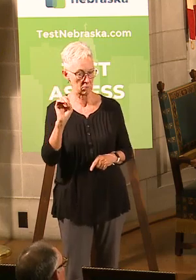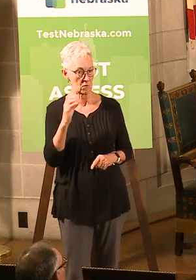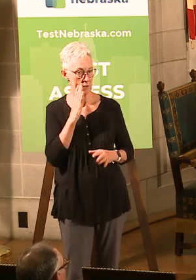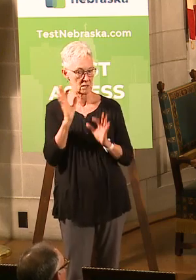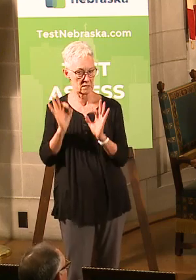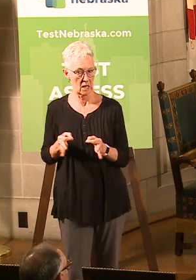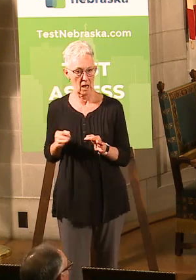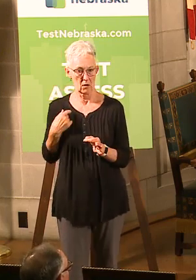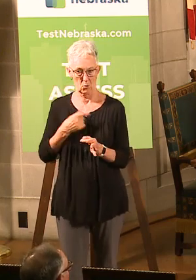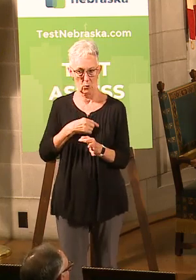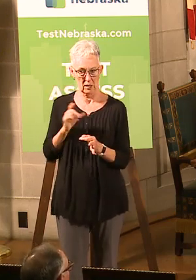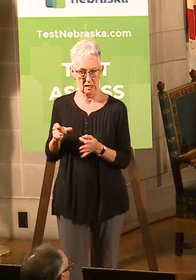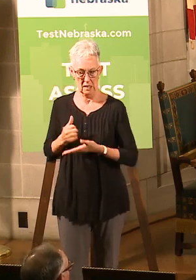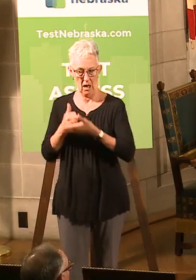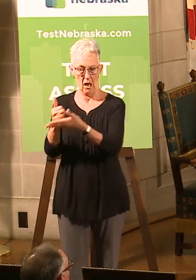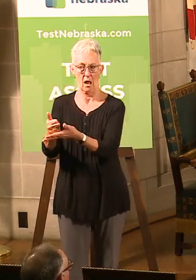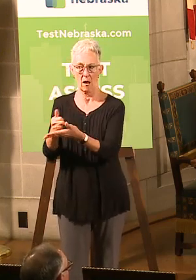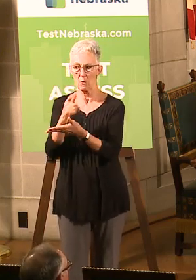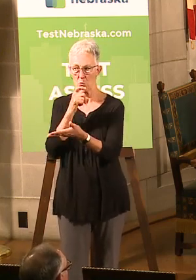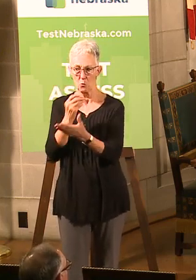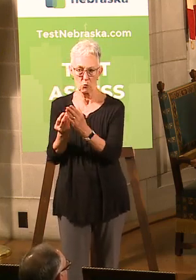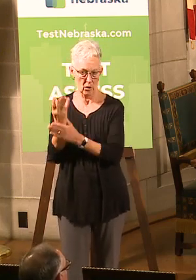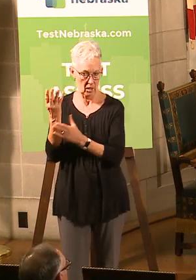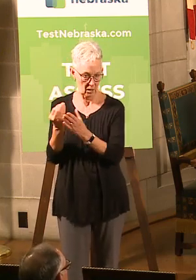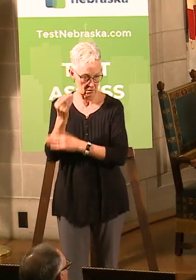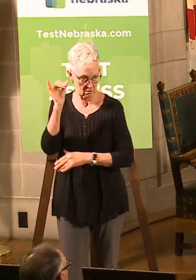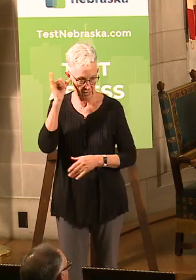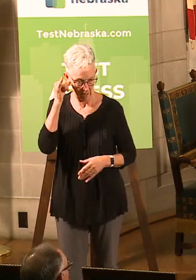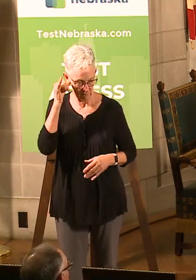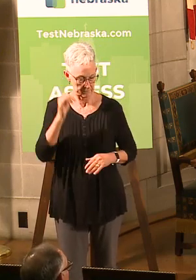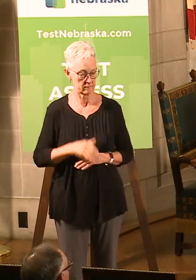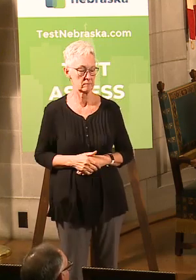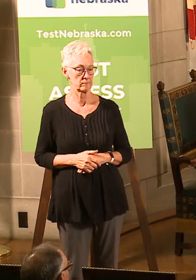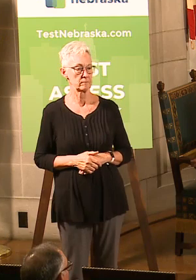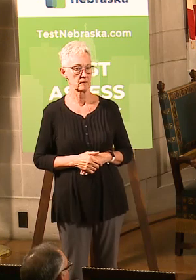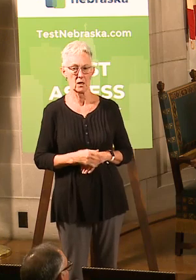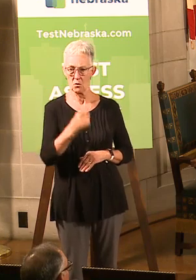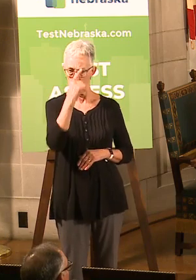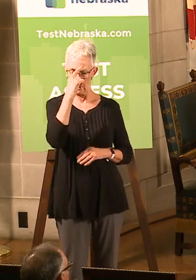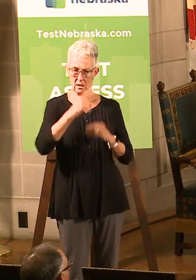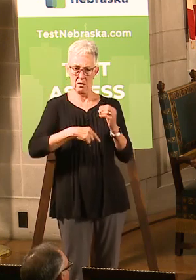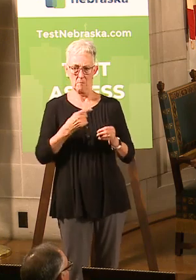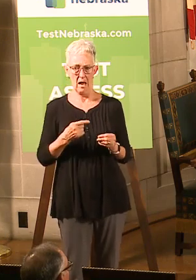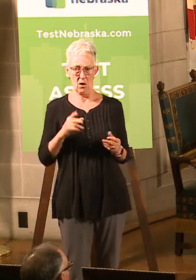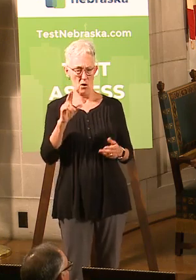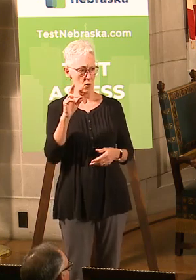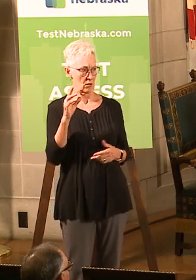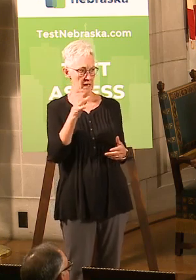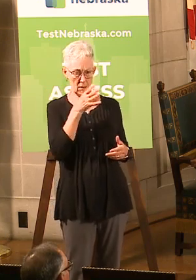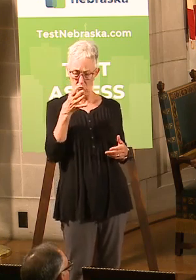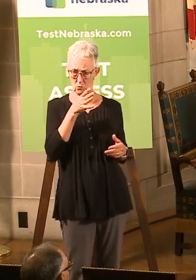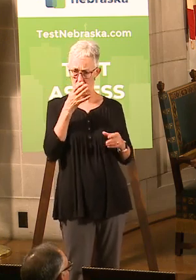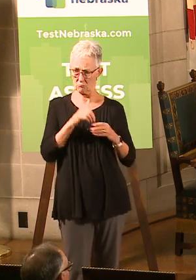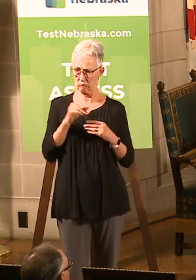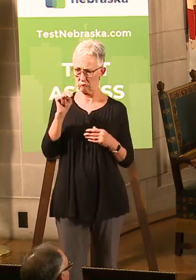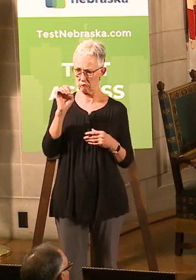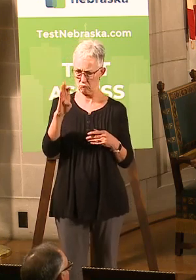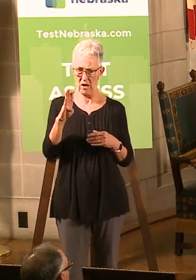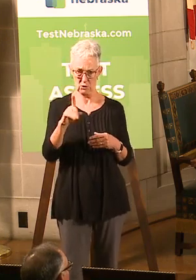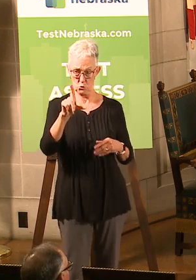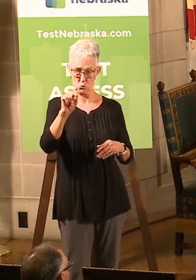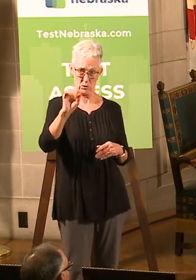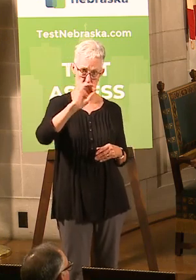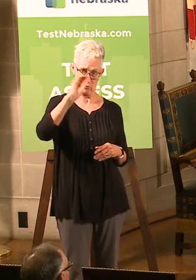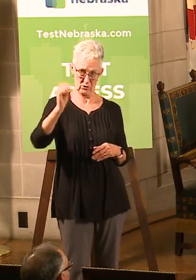was necessary. And then the other part is when we think about Nebraska agriculture here, we know it's about 20% of our